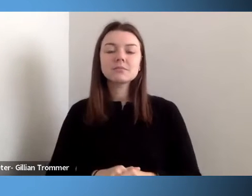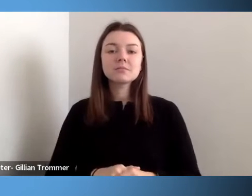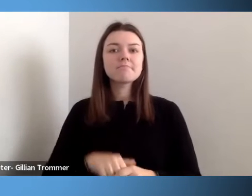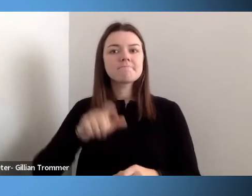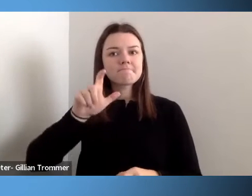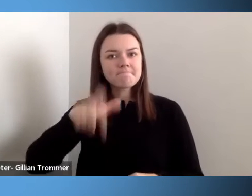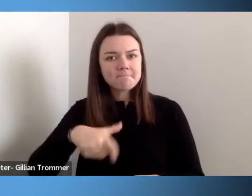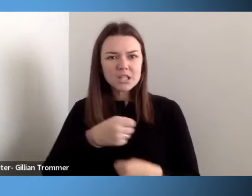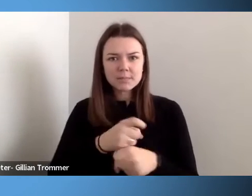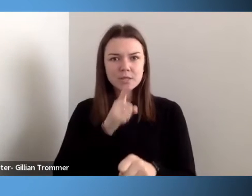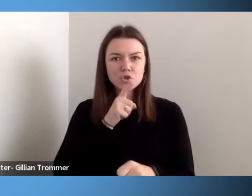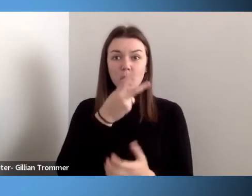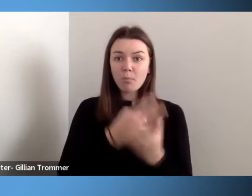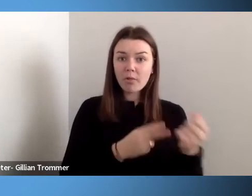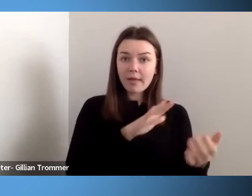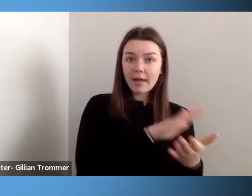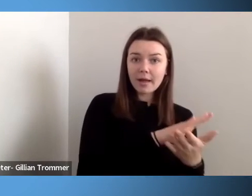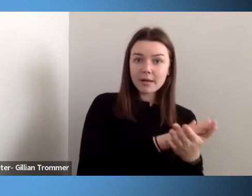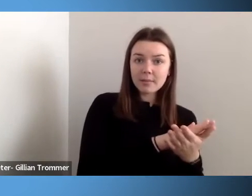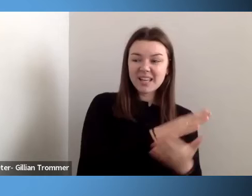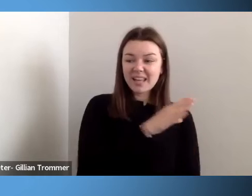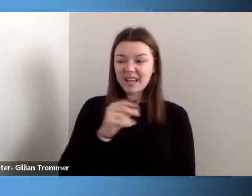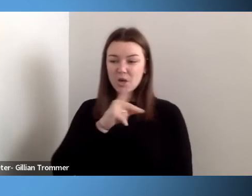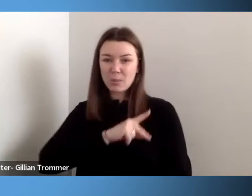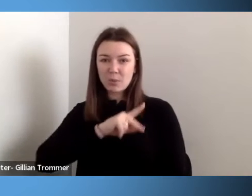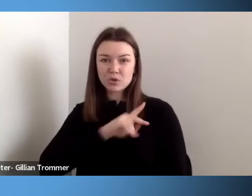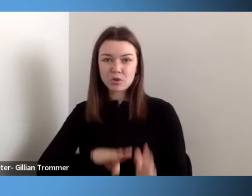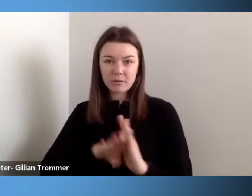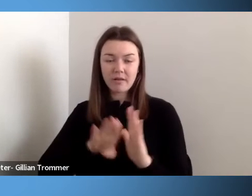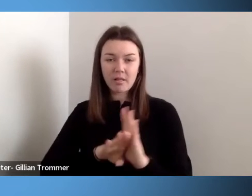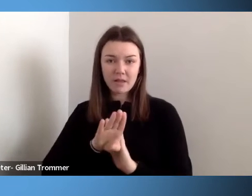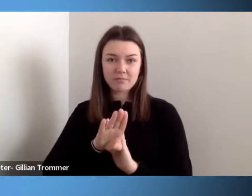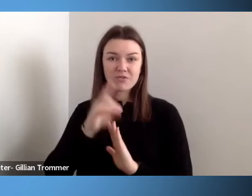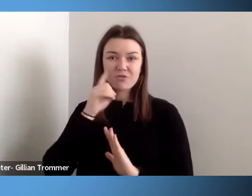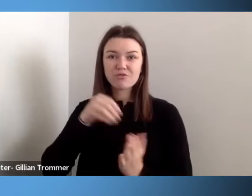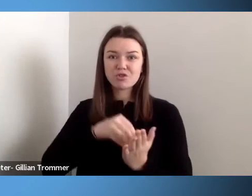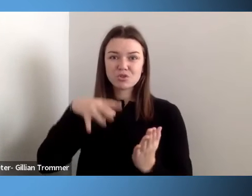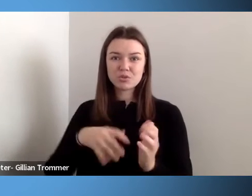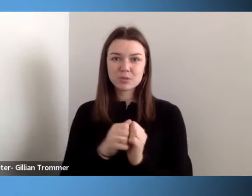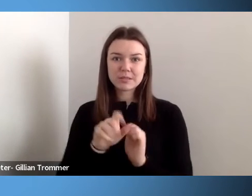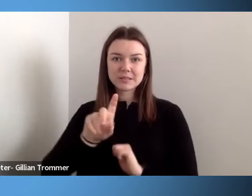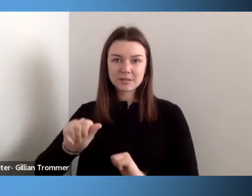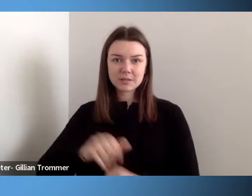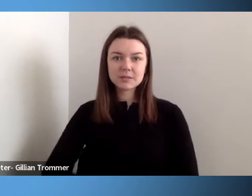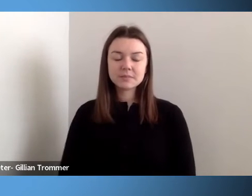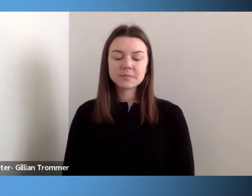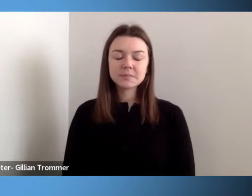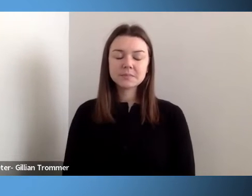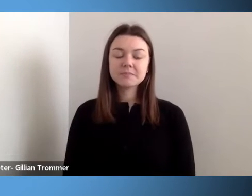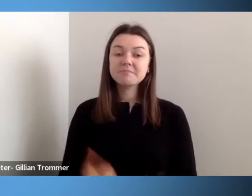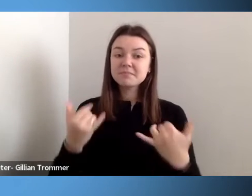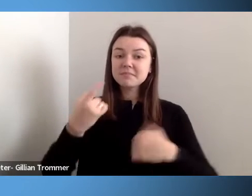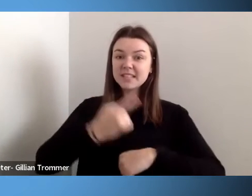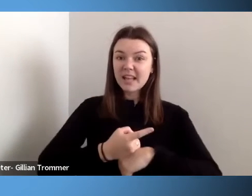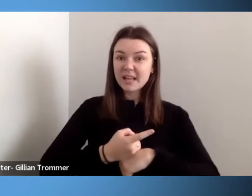development of students with disabilities. Today, we make up about 12.5%